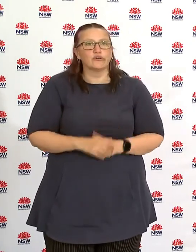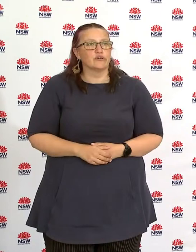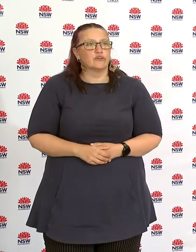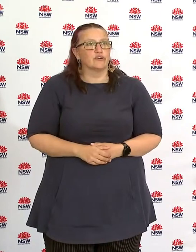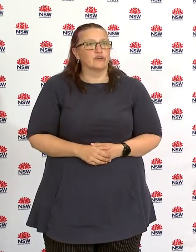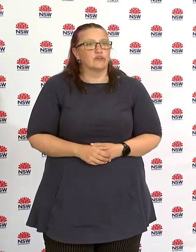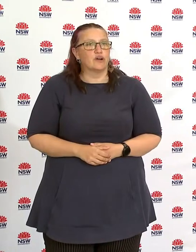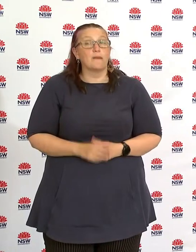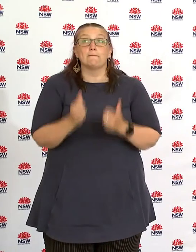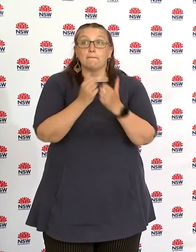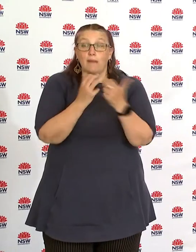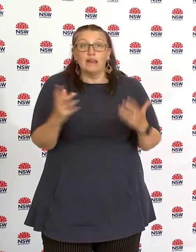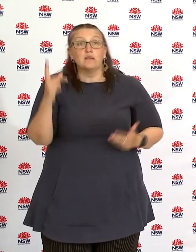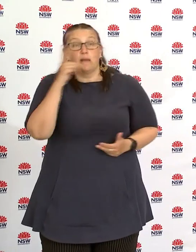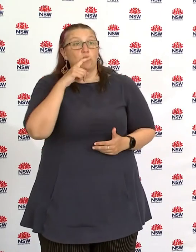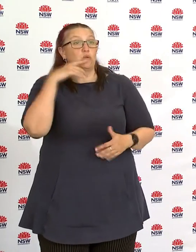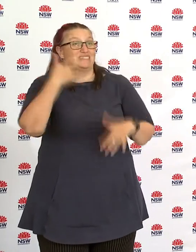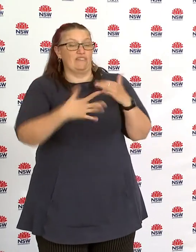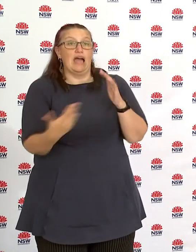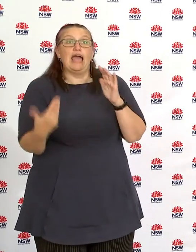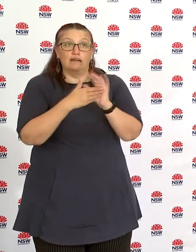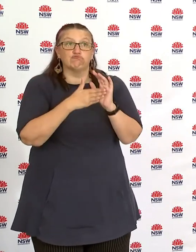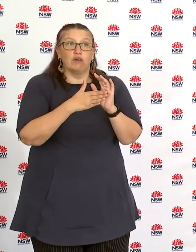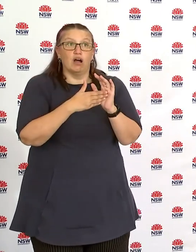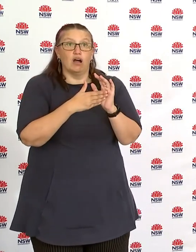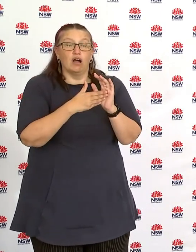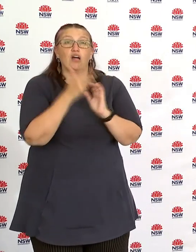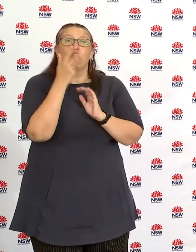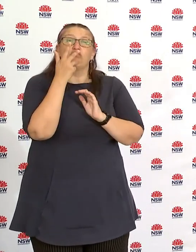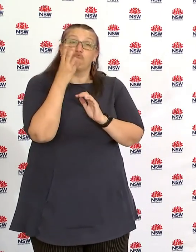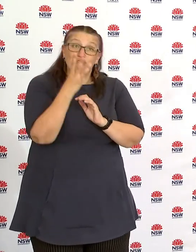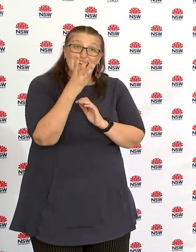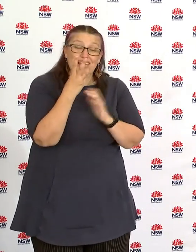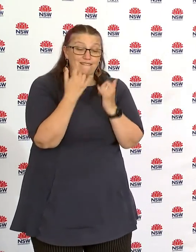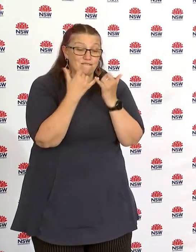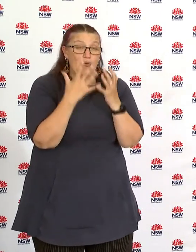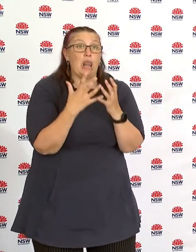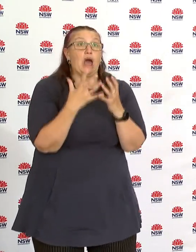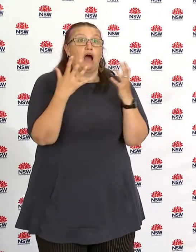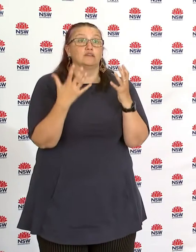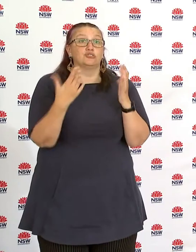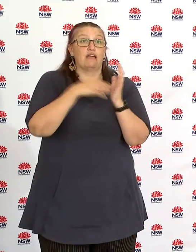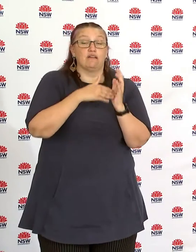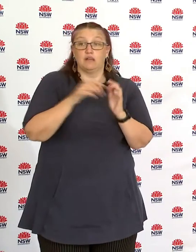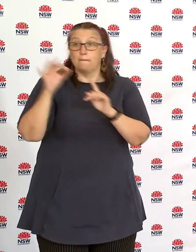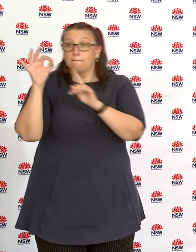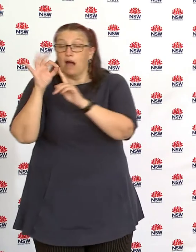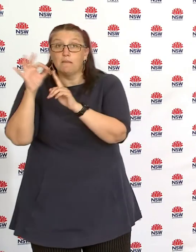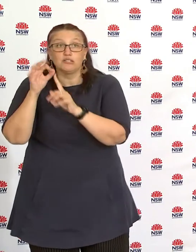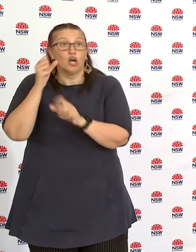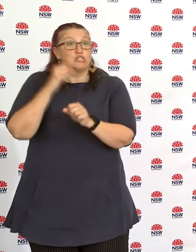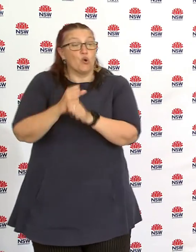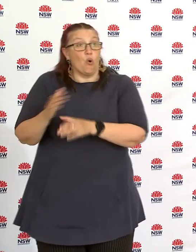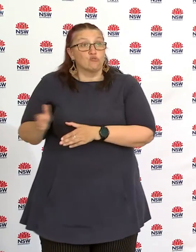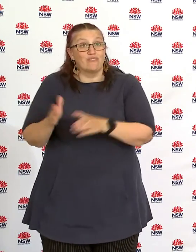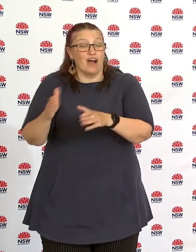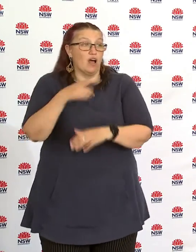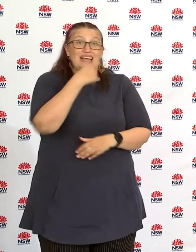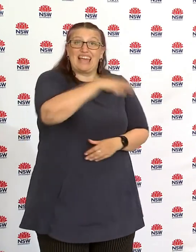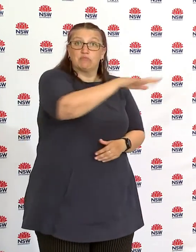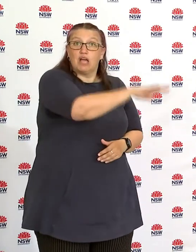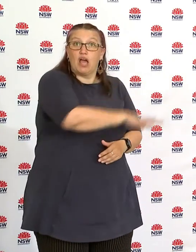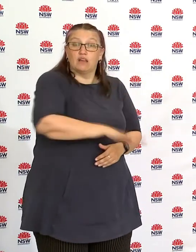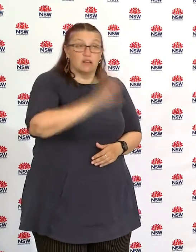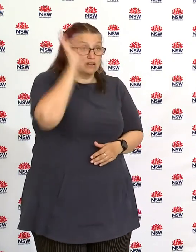three large areas of greater sydney subjected to extremely harsh conditions in relation to authorized workers